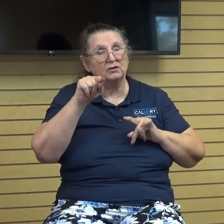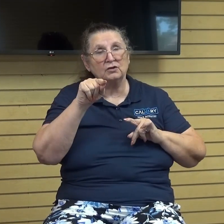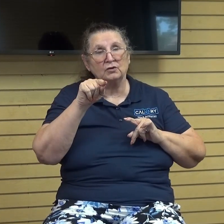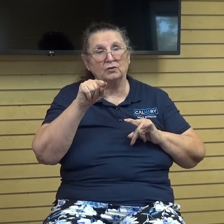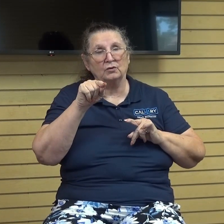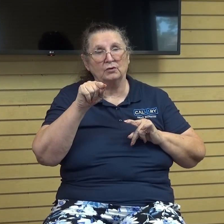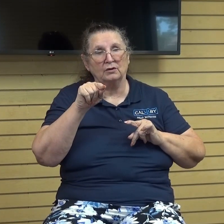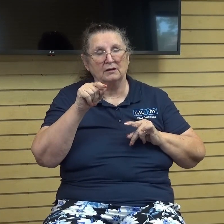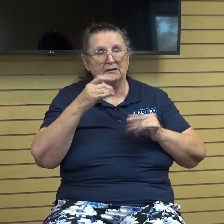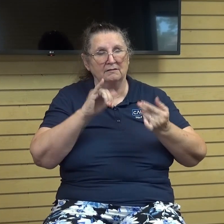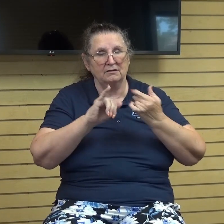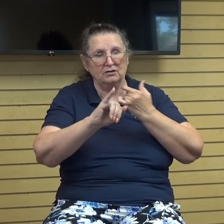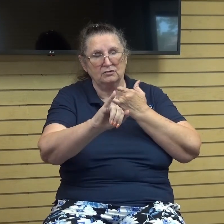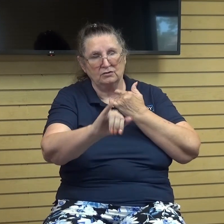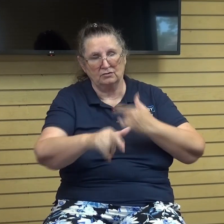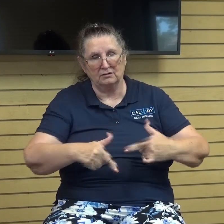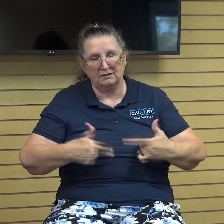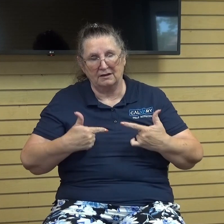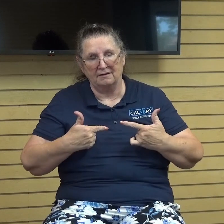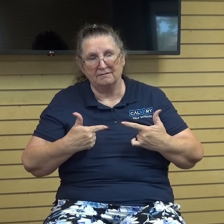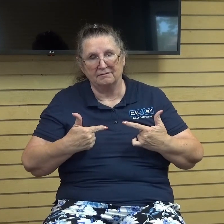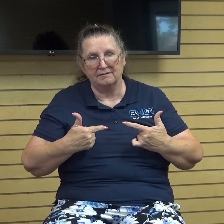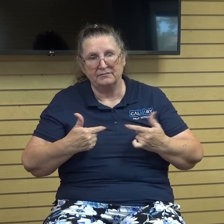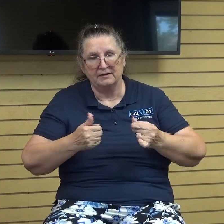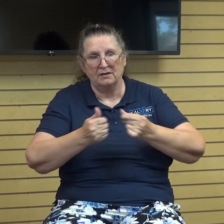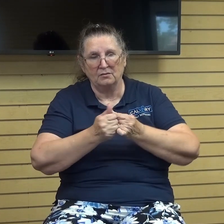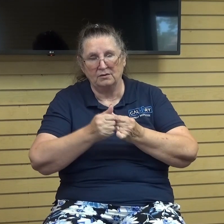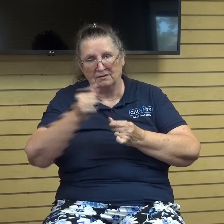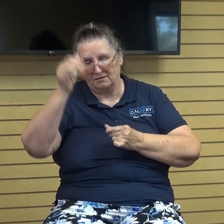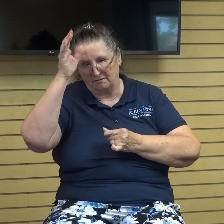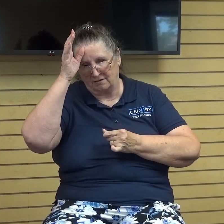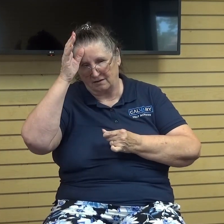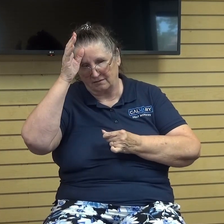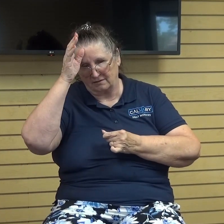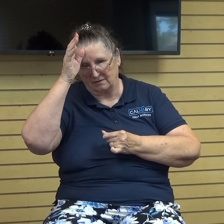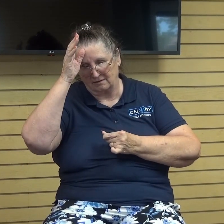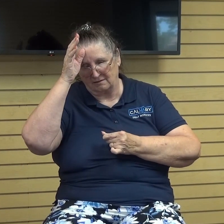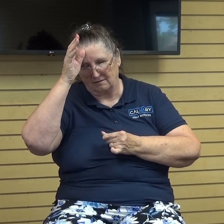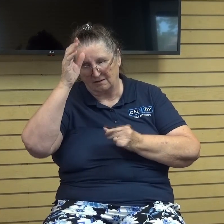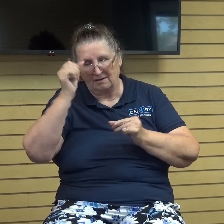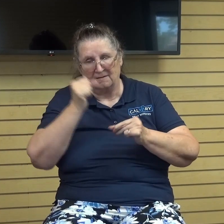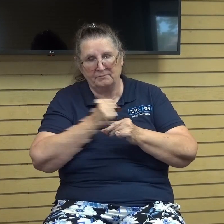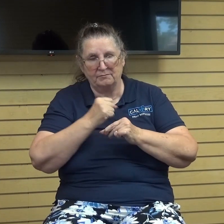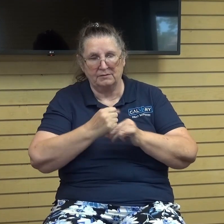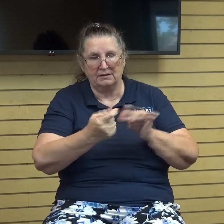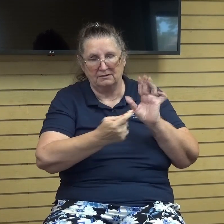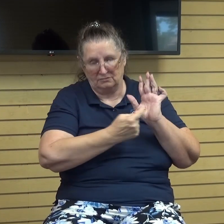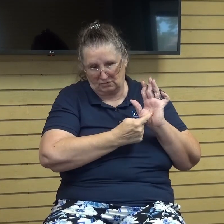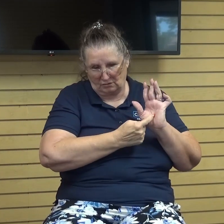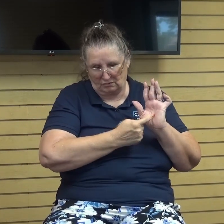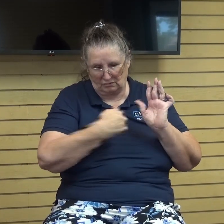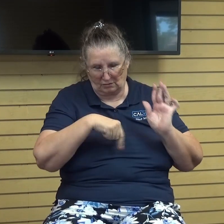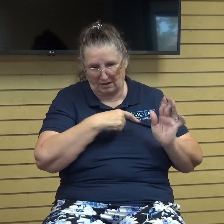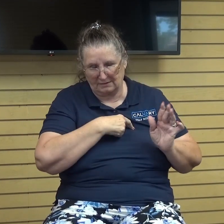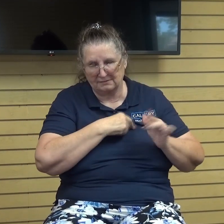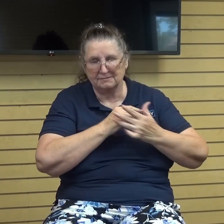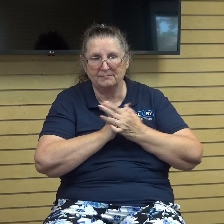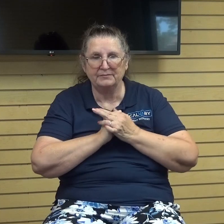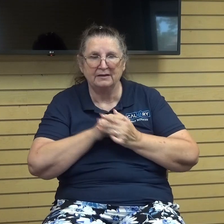the eternal life which was with the father and was made manifest to us that which would